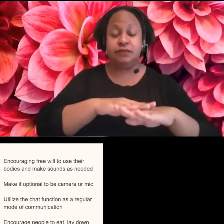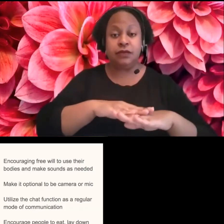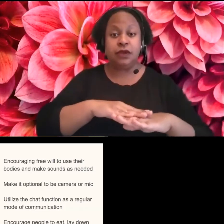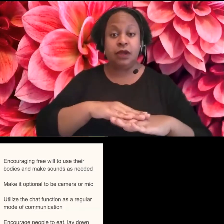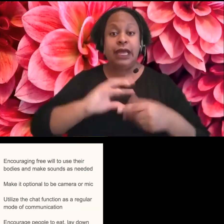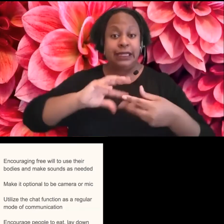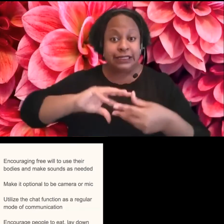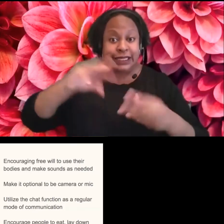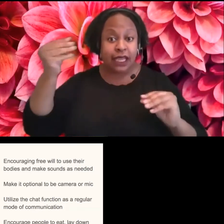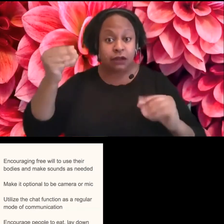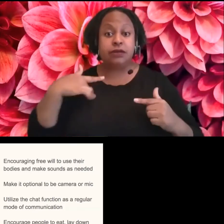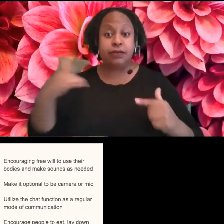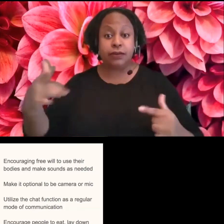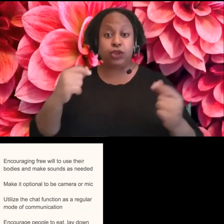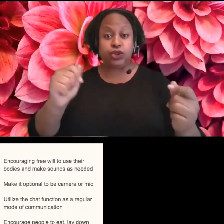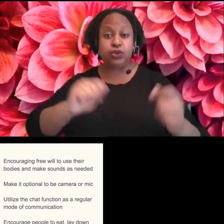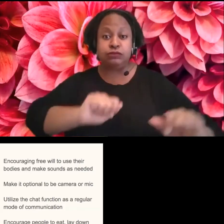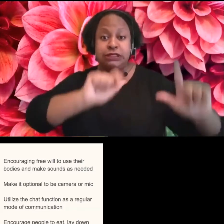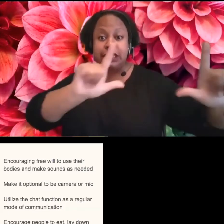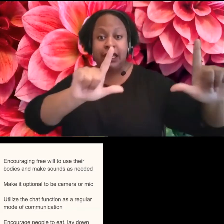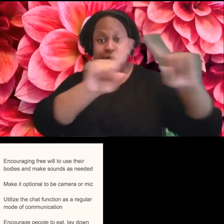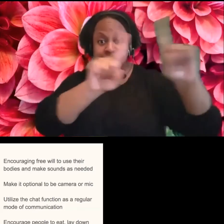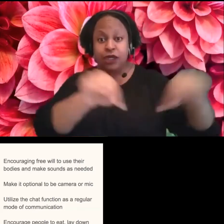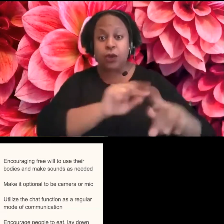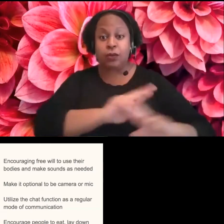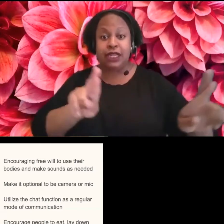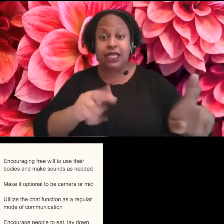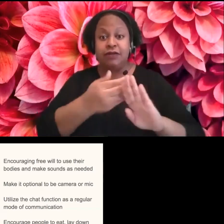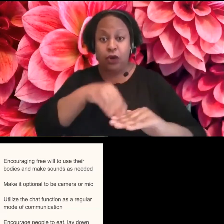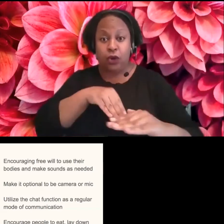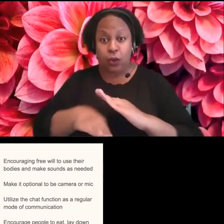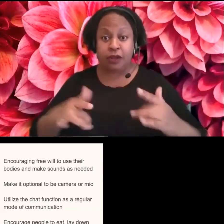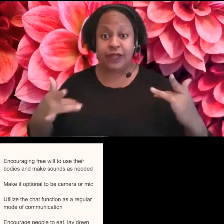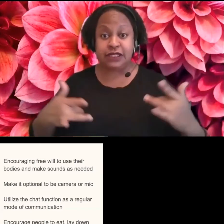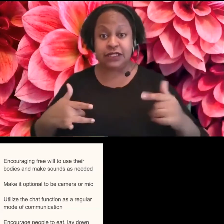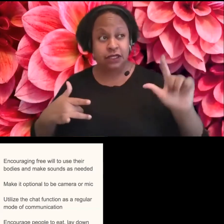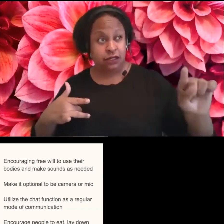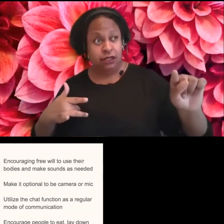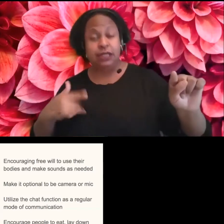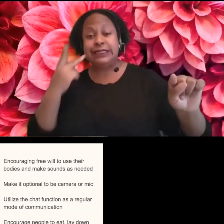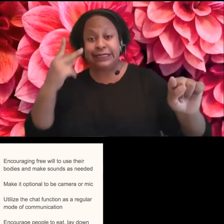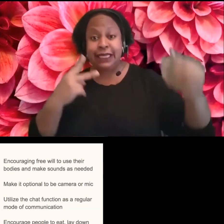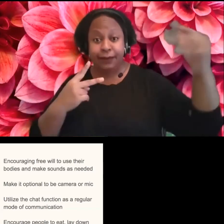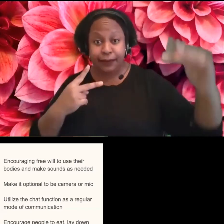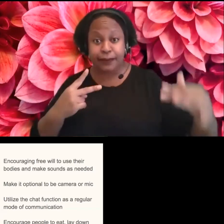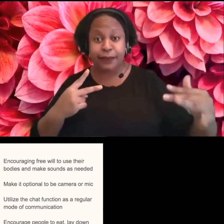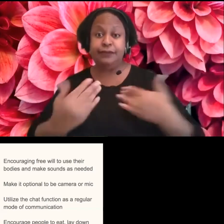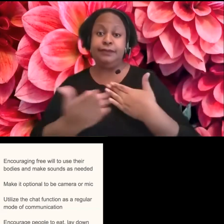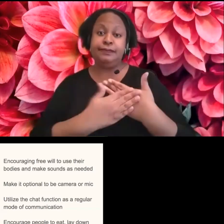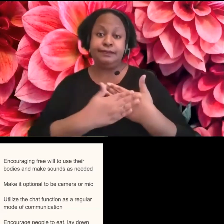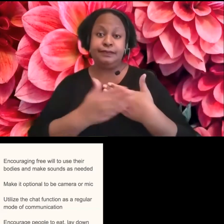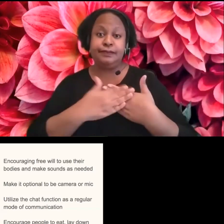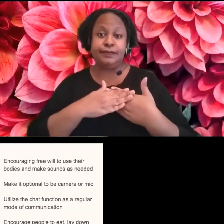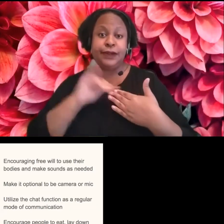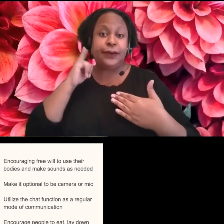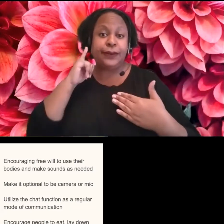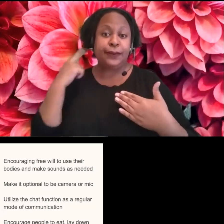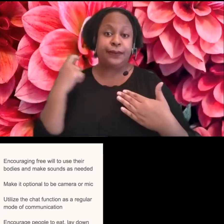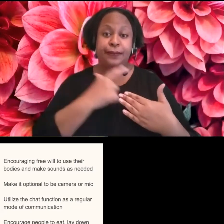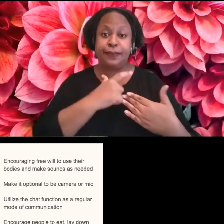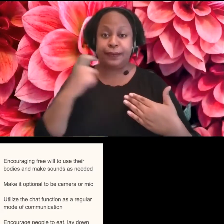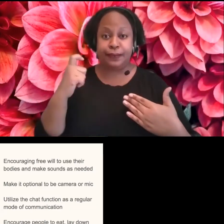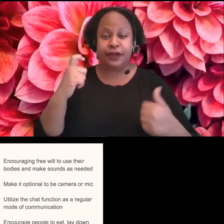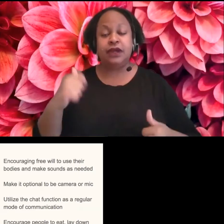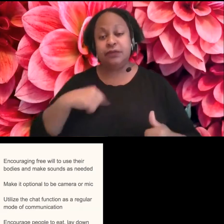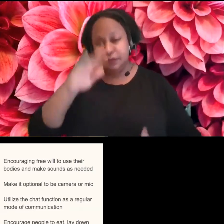products. Um, a lot of it is if I'm being Frank, being very annoying about it, just make it like, honestly, I I'm someone